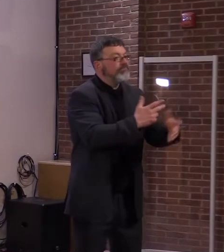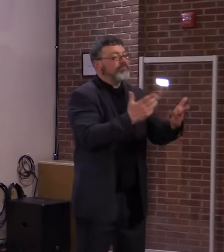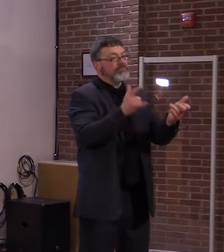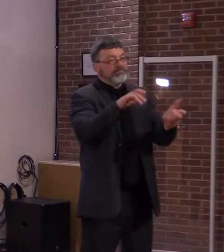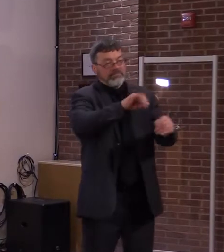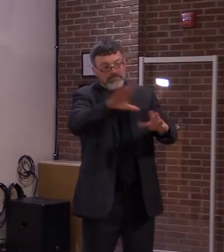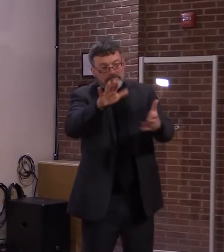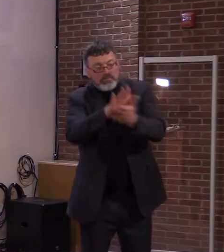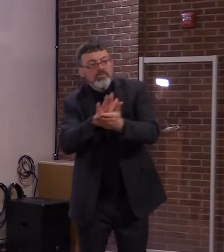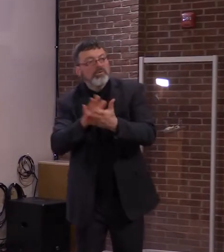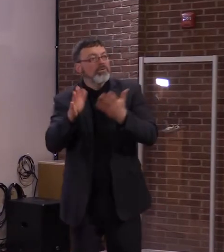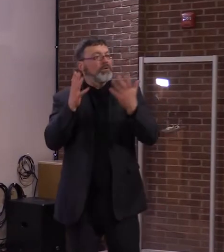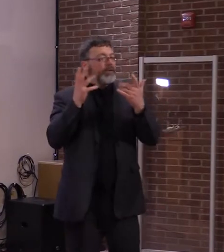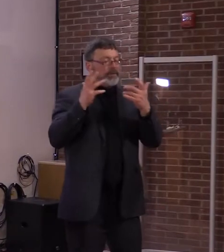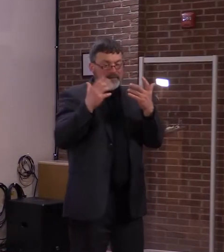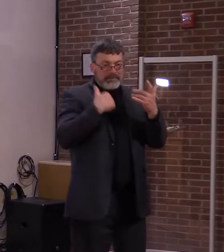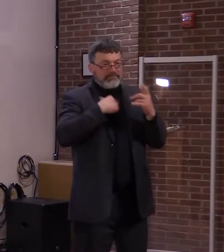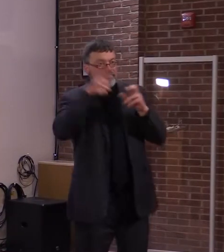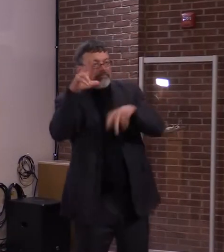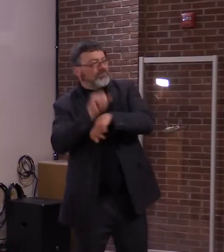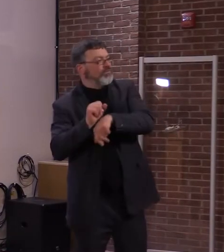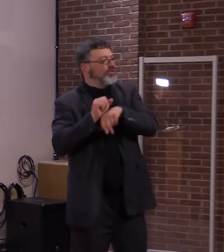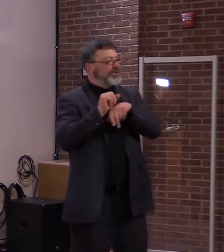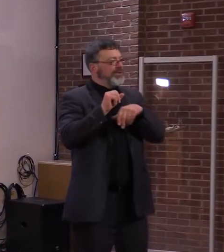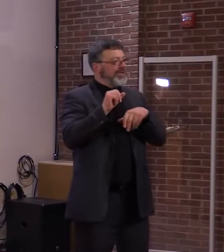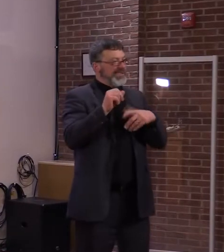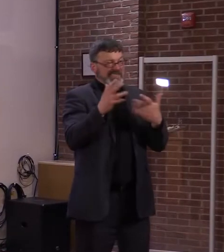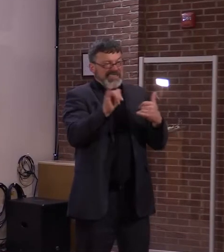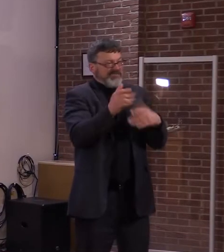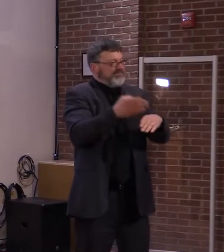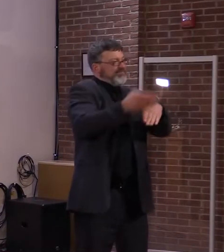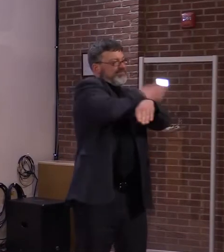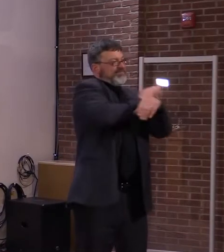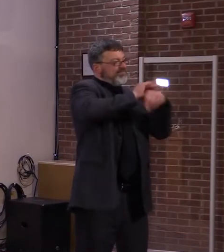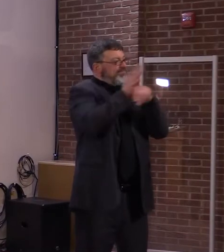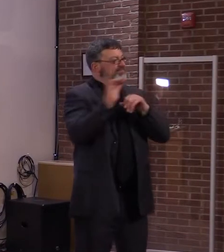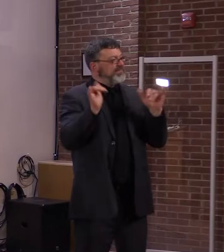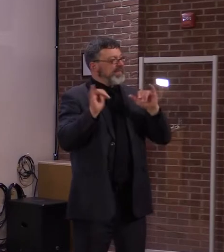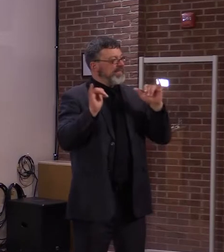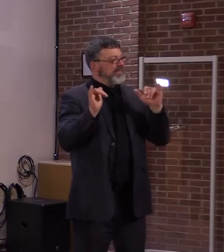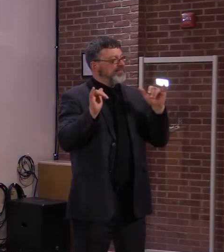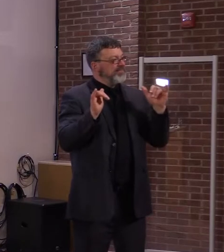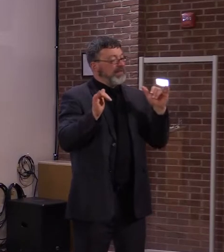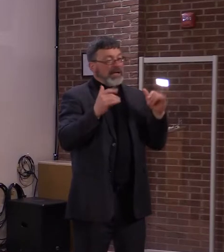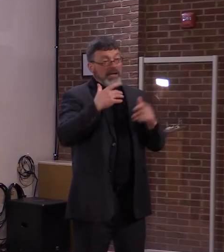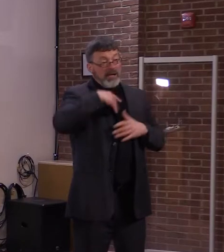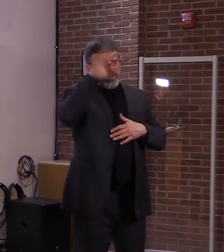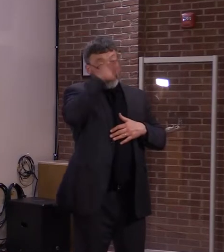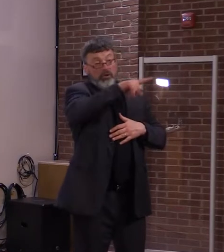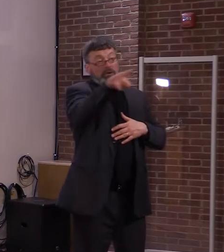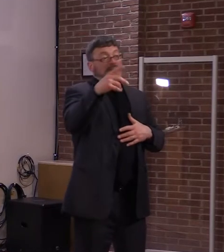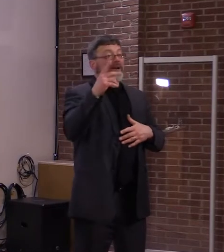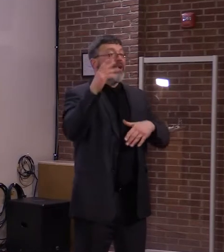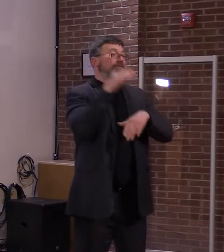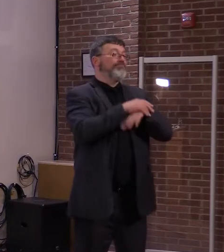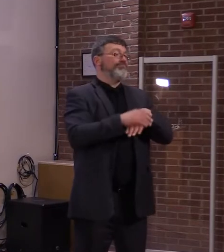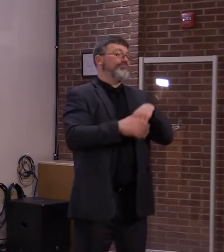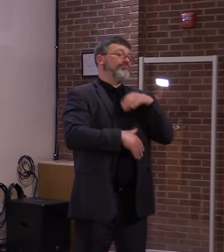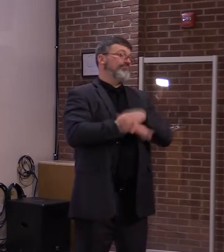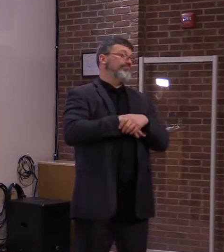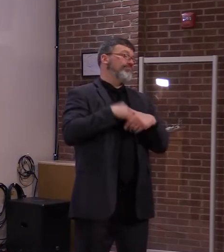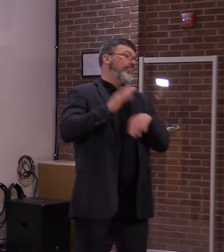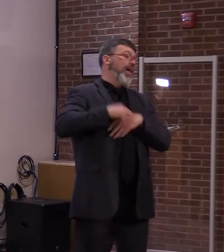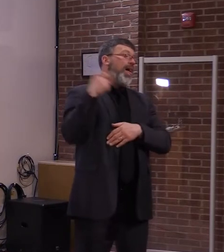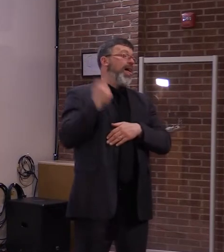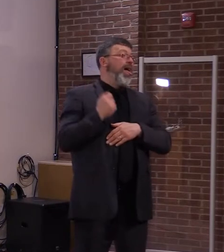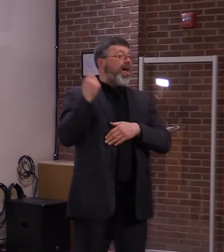are perfectly content staying on the unemployment assistance because